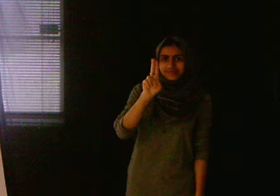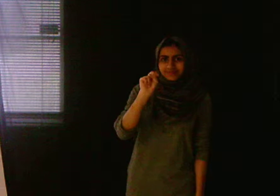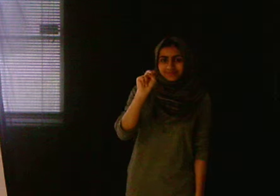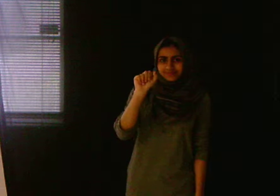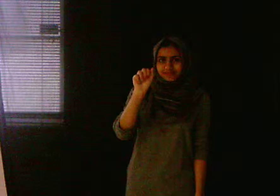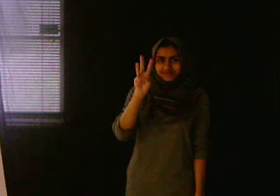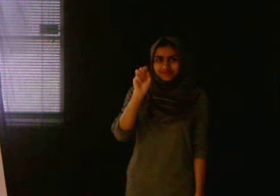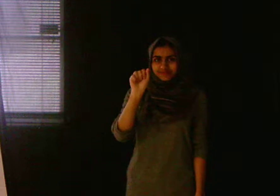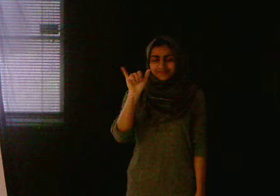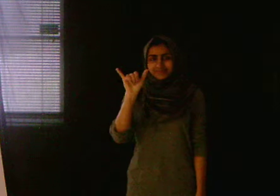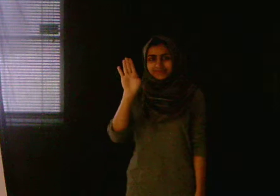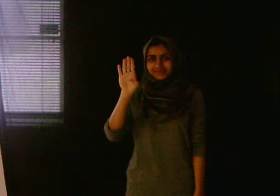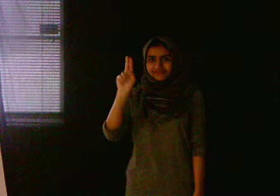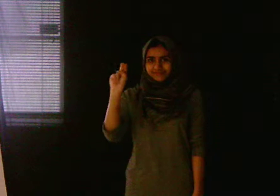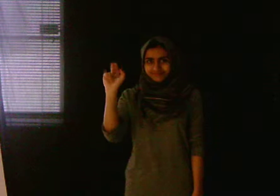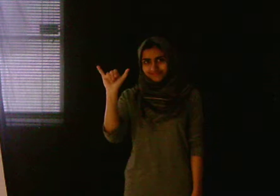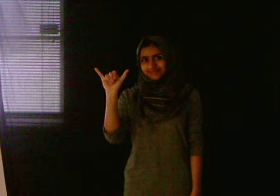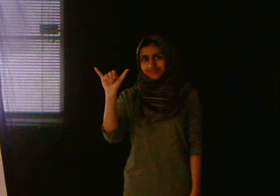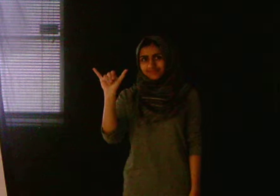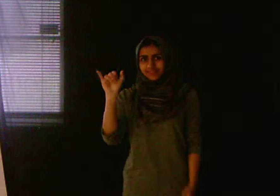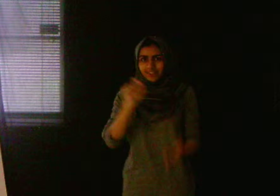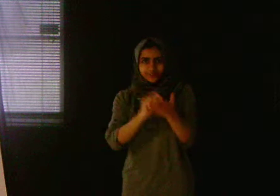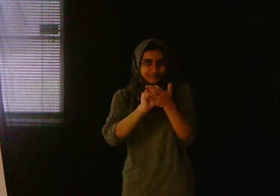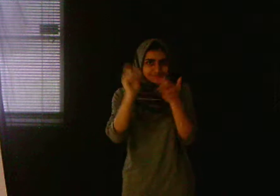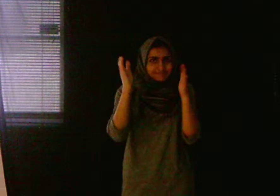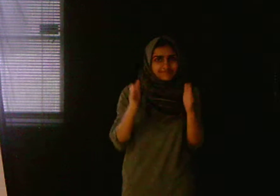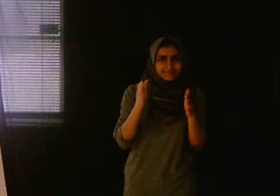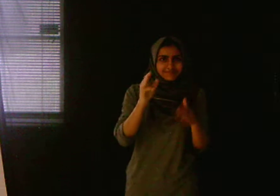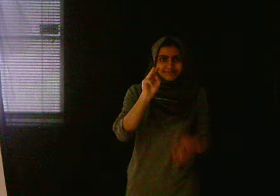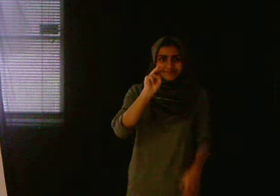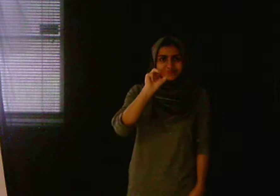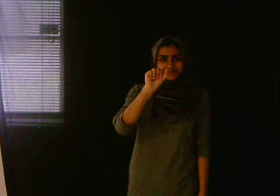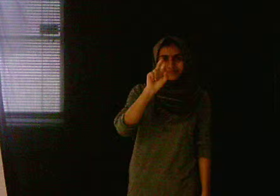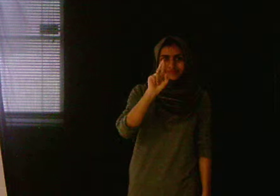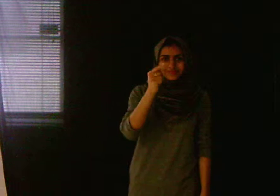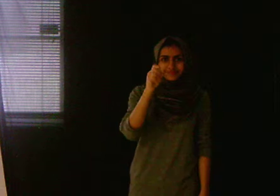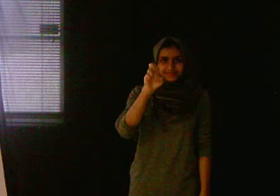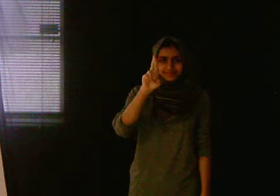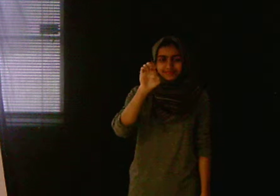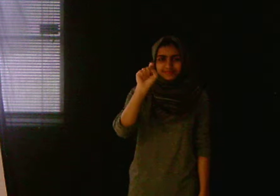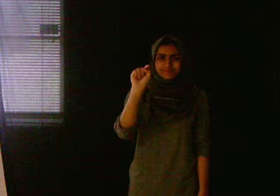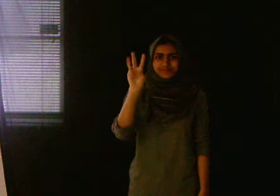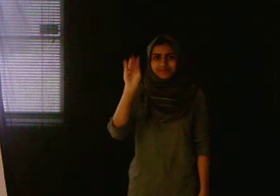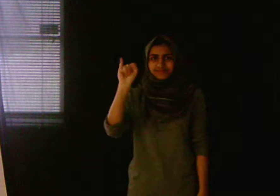The Runaway Bunny by Margaret Wise Brown.